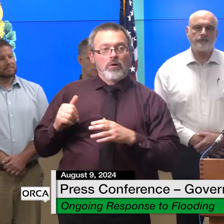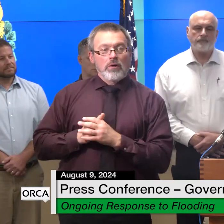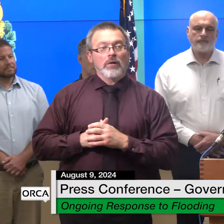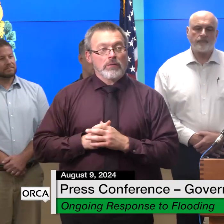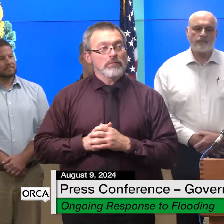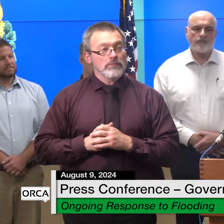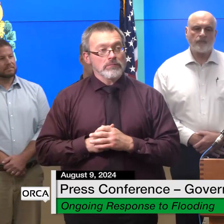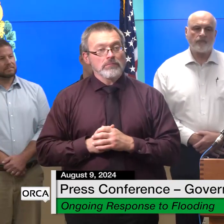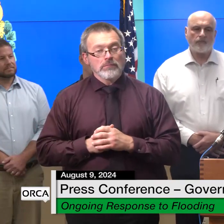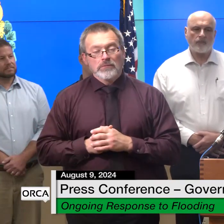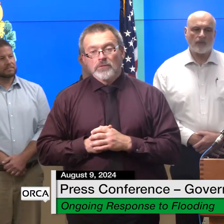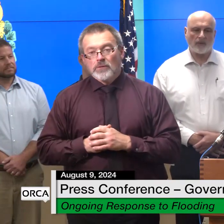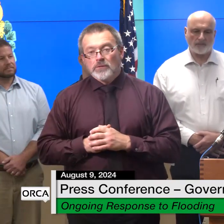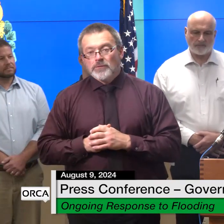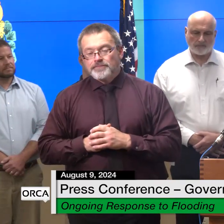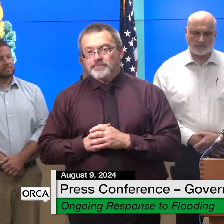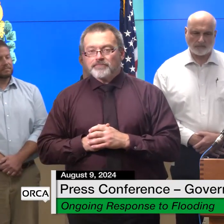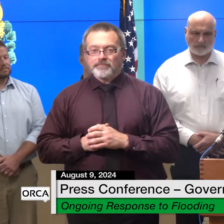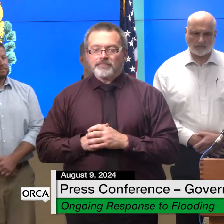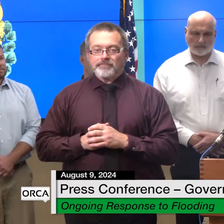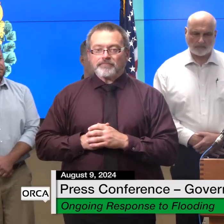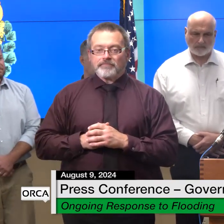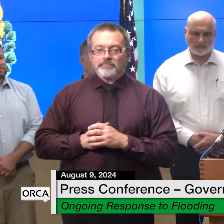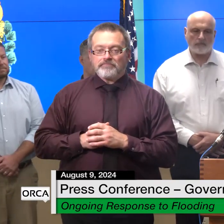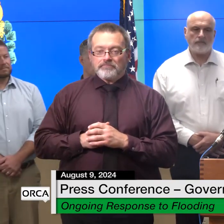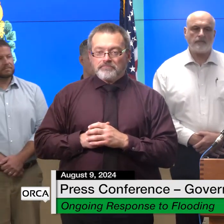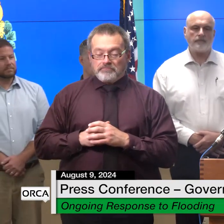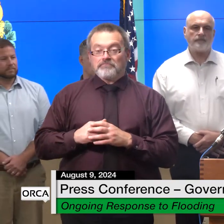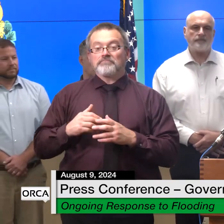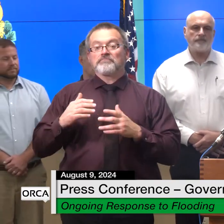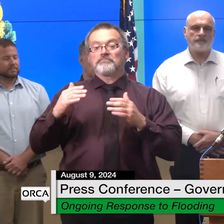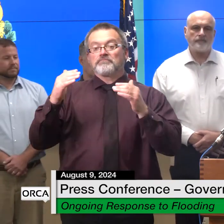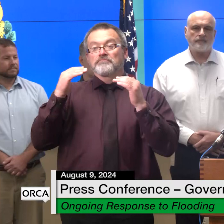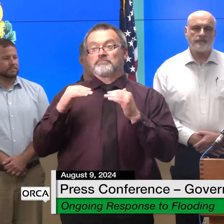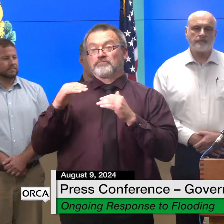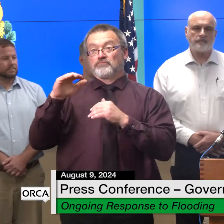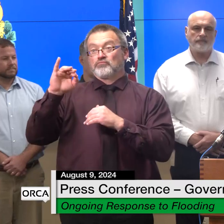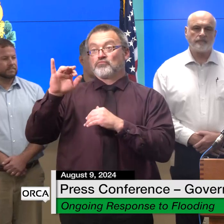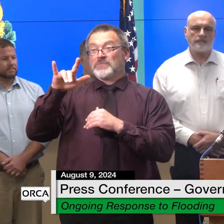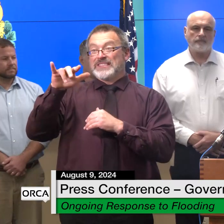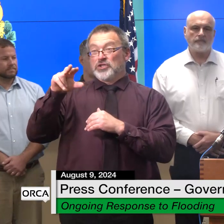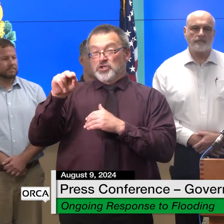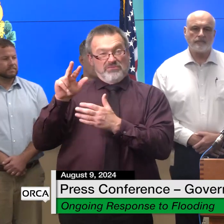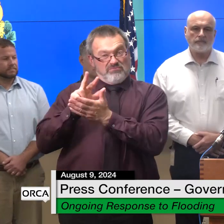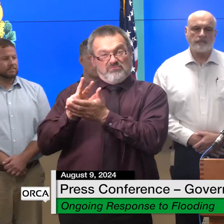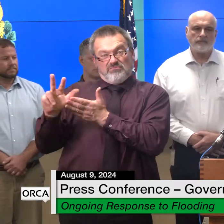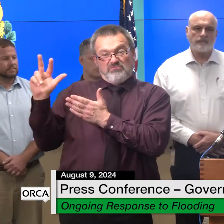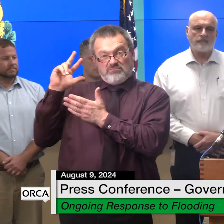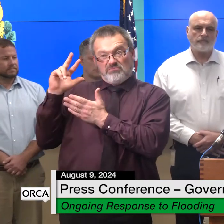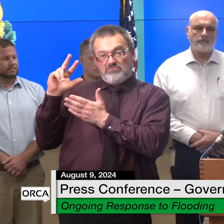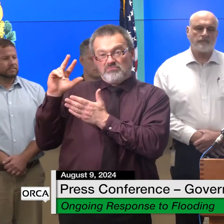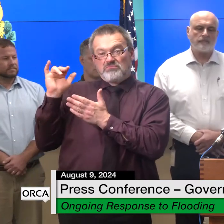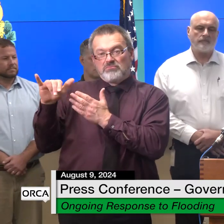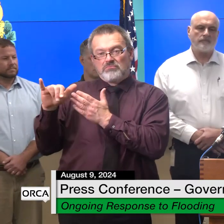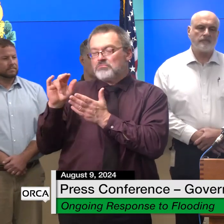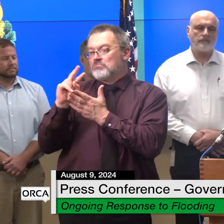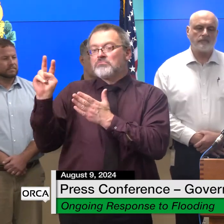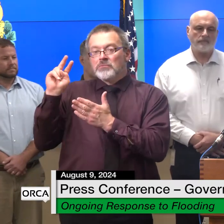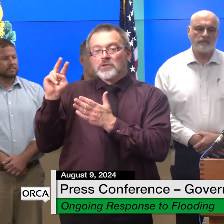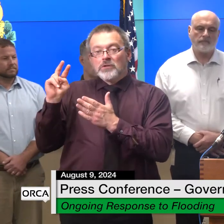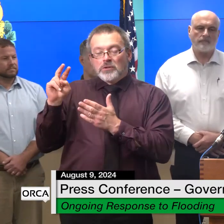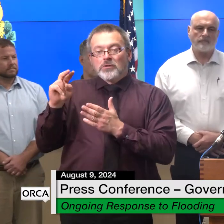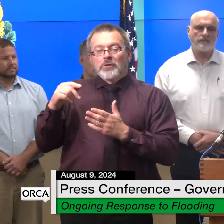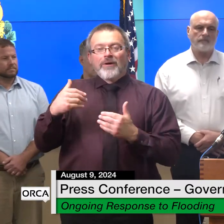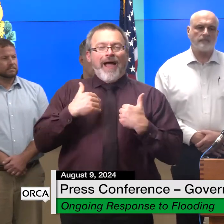i want to go backwards to the july 30th storm for a minute just a word about damage reports from the weather